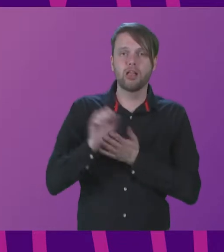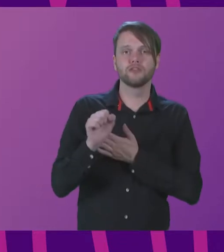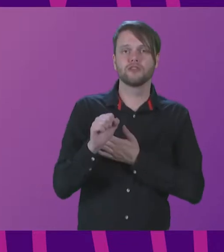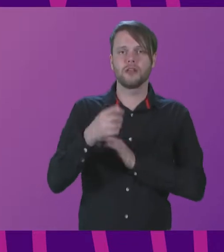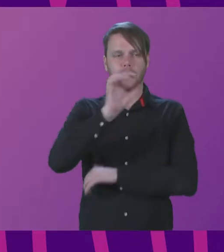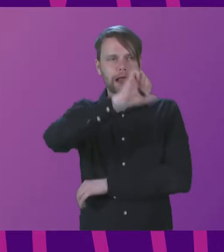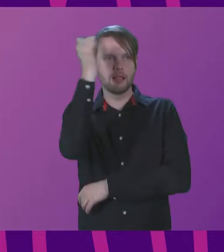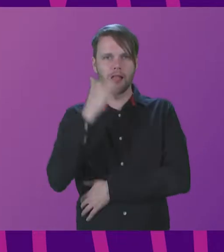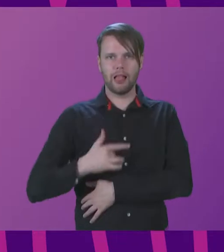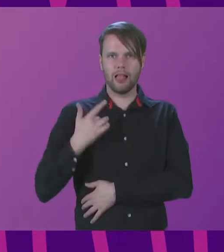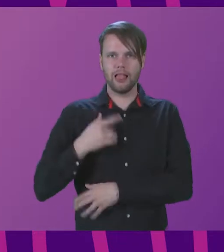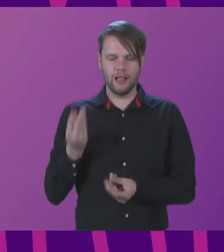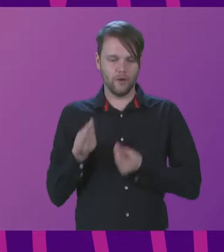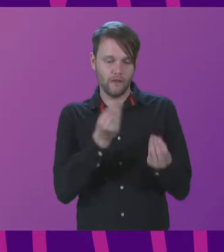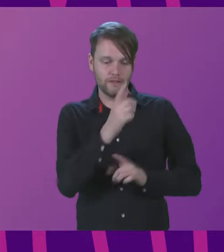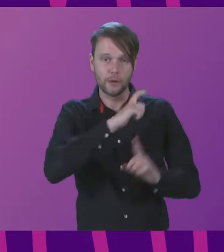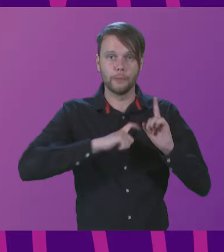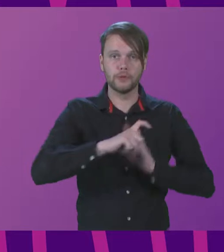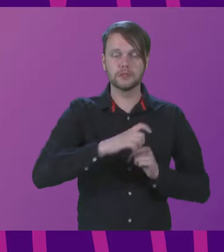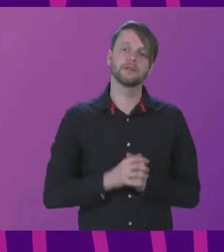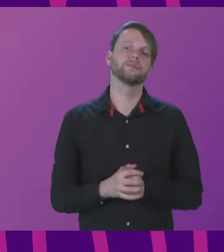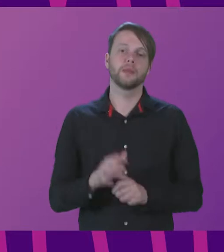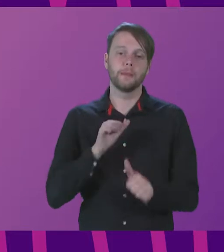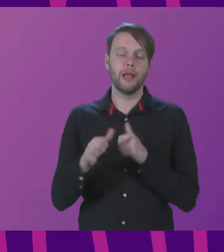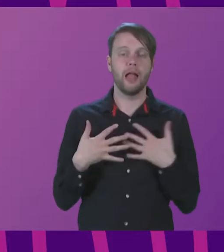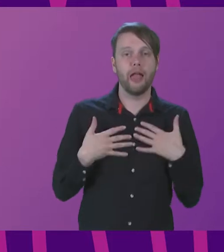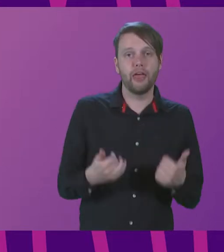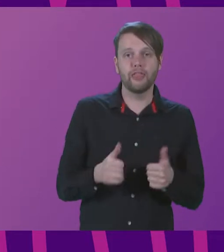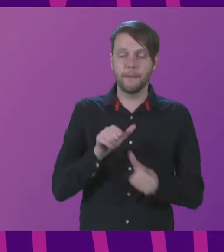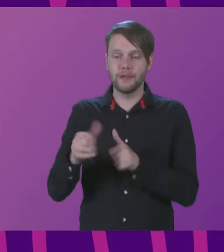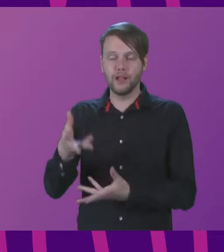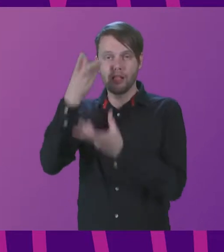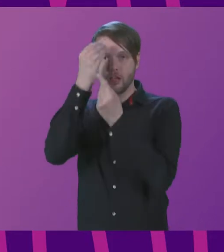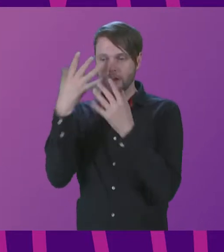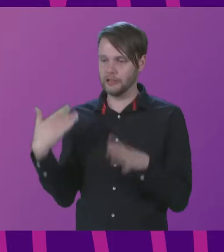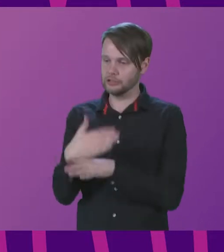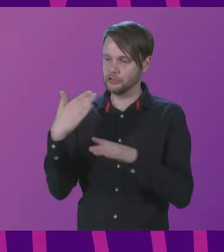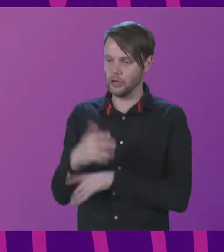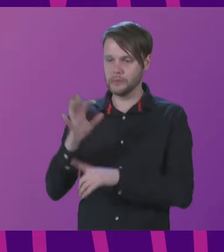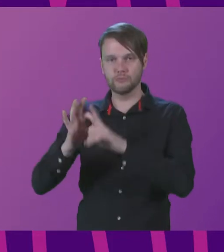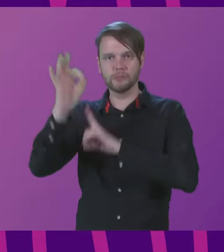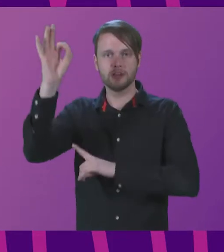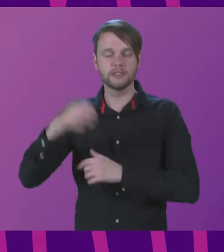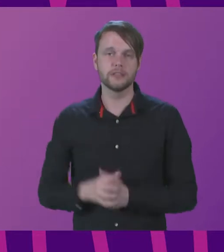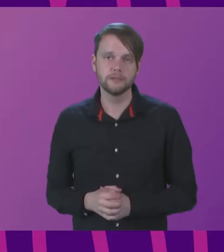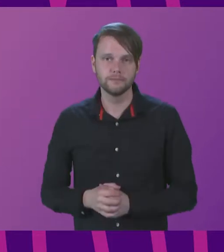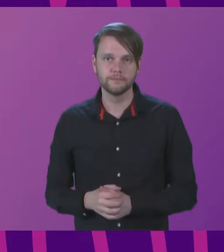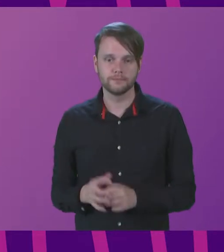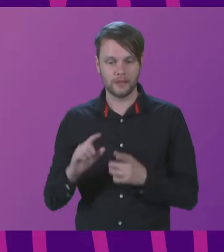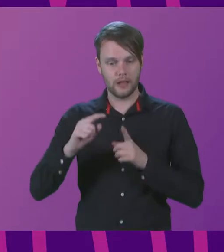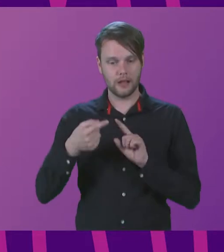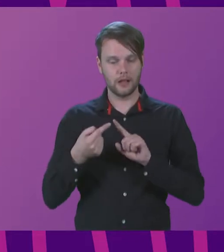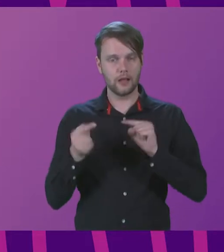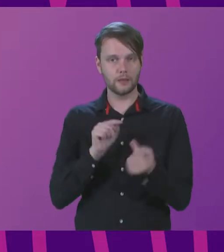intellectual lives offer our communities. Better health, better learning, jobs and prosperity counterpoint